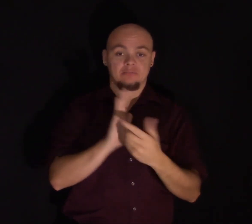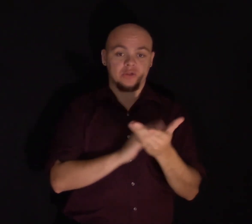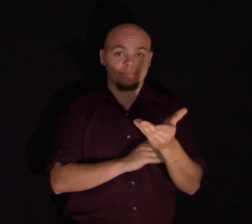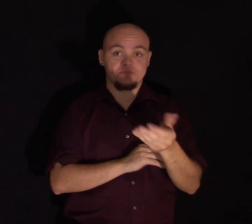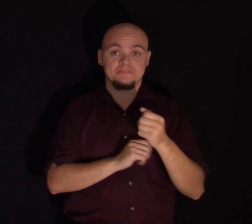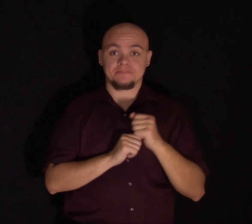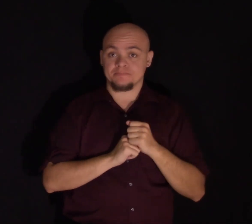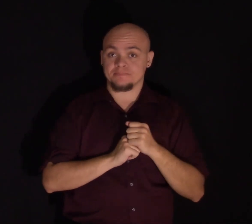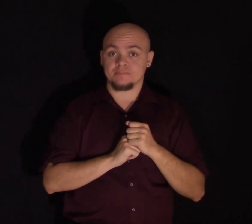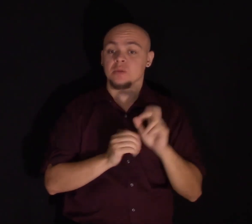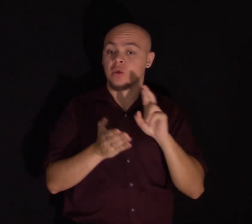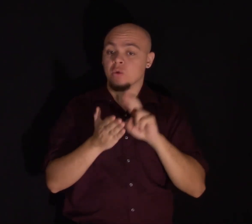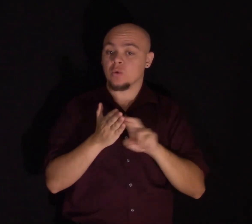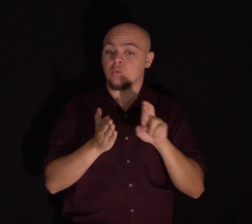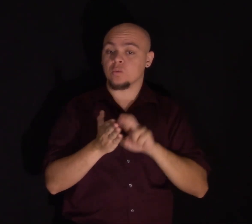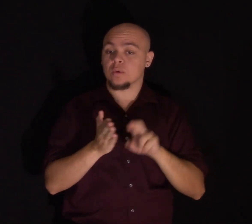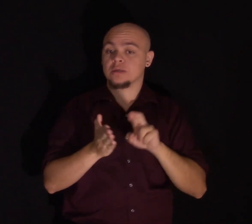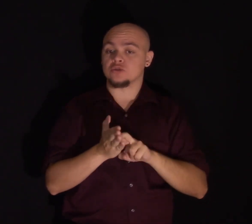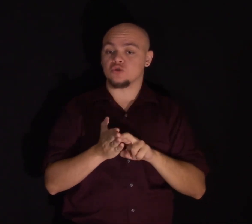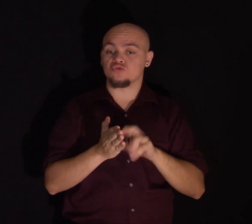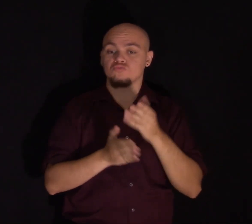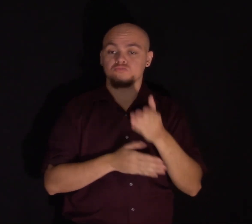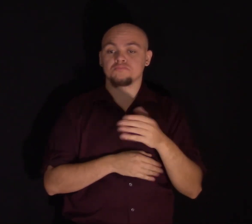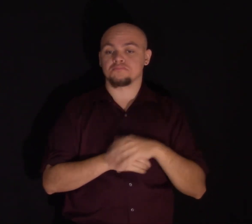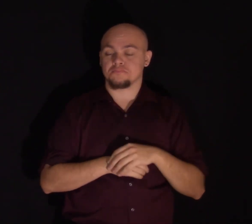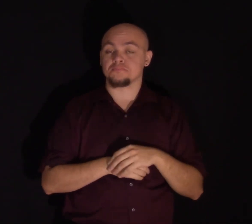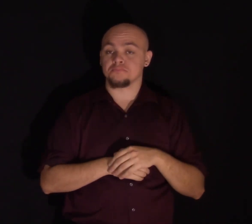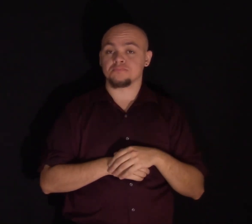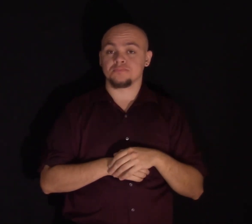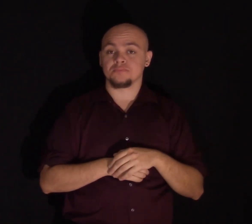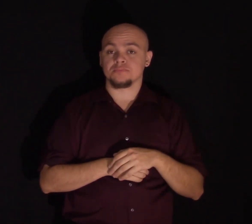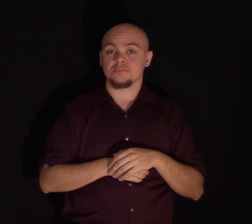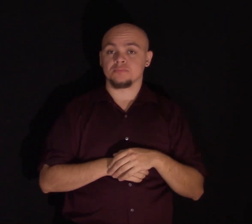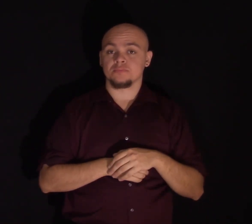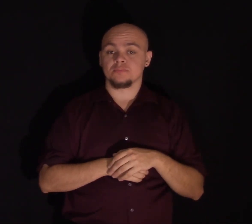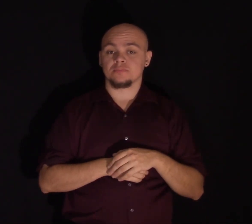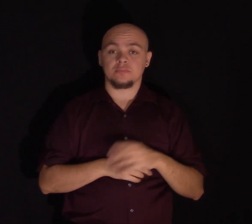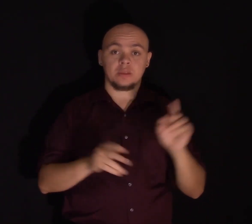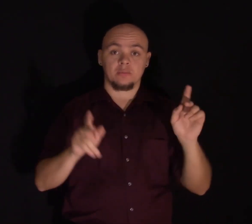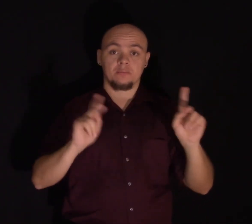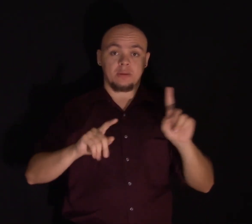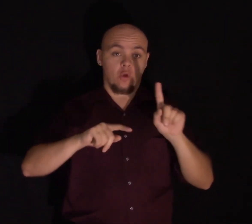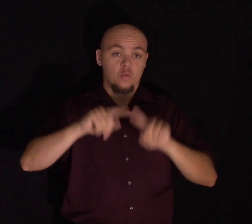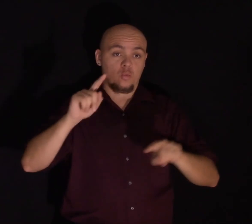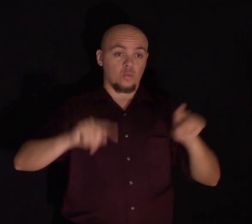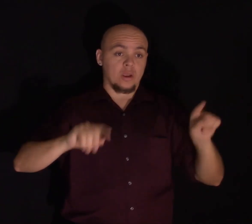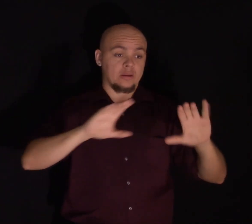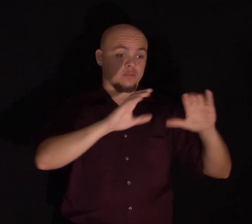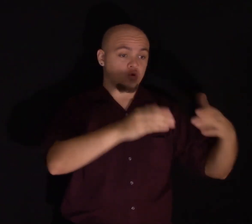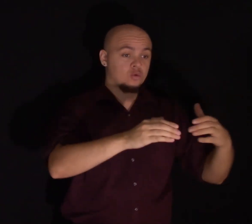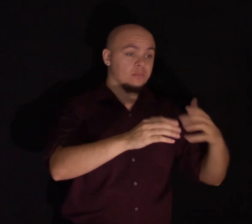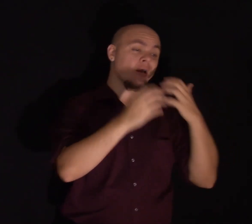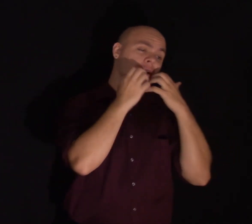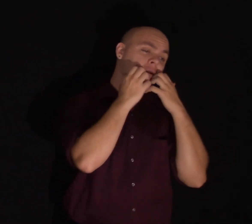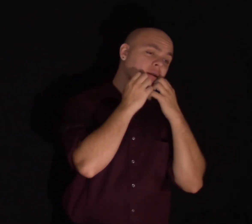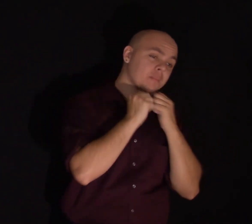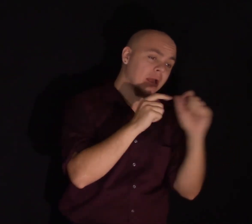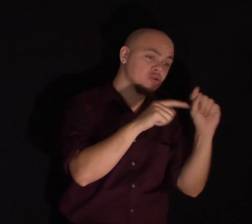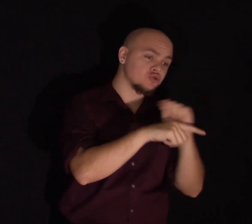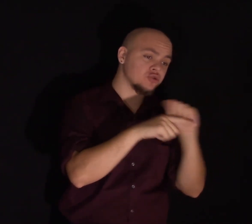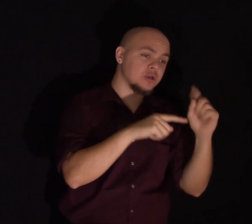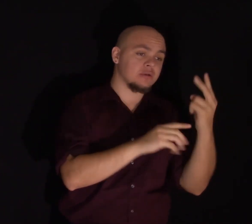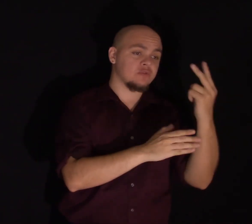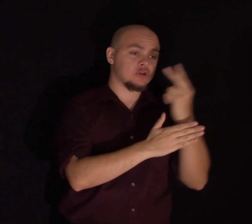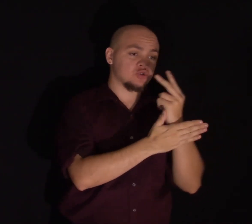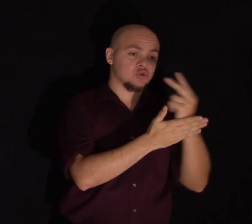an example from research that we did where we randomized people to a group that received compassion training for two